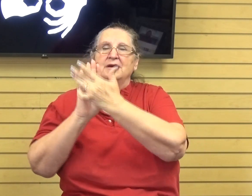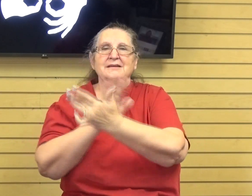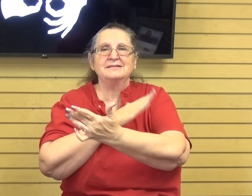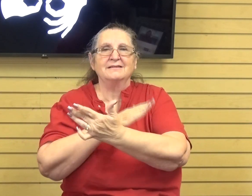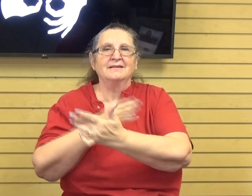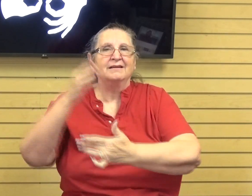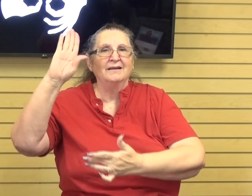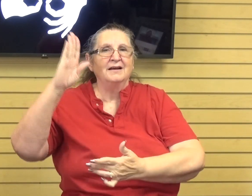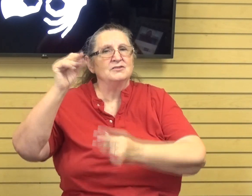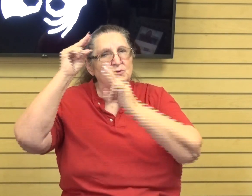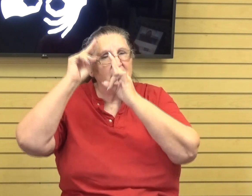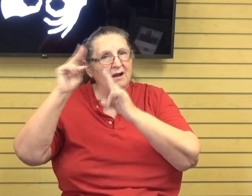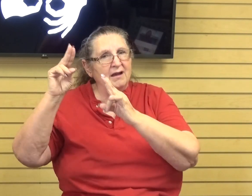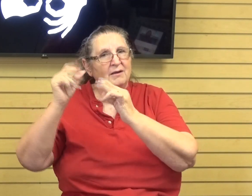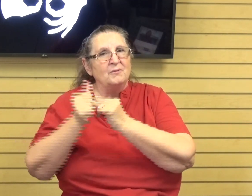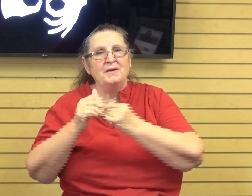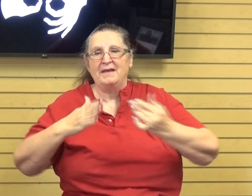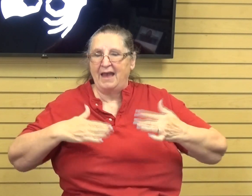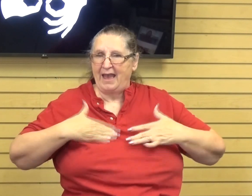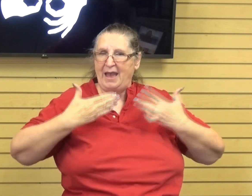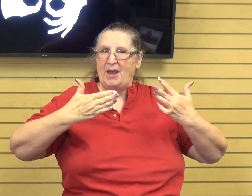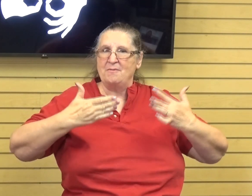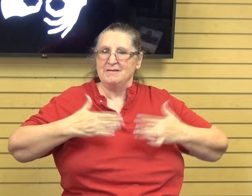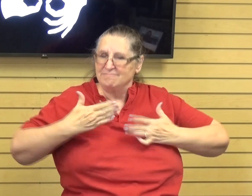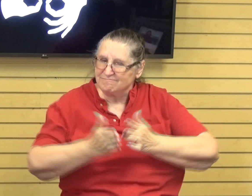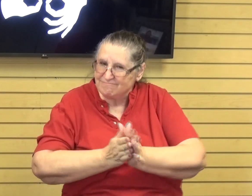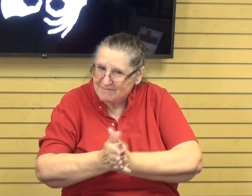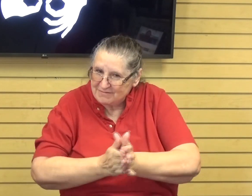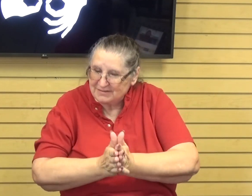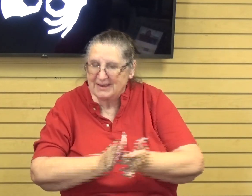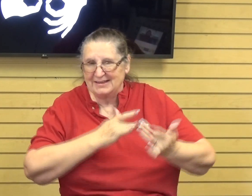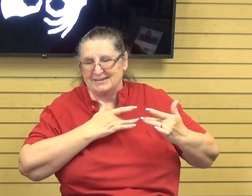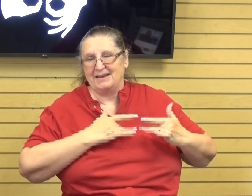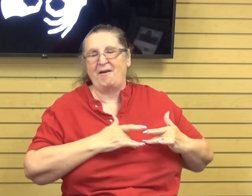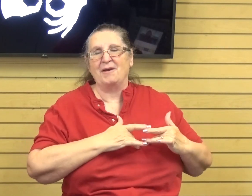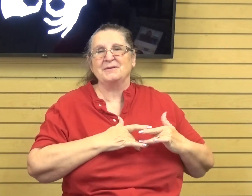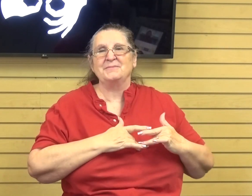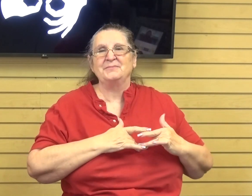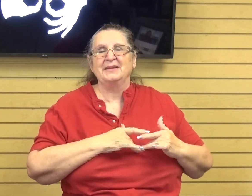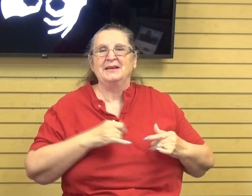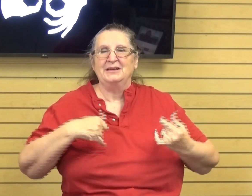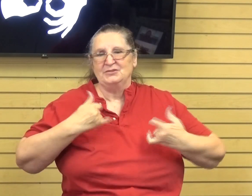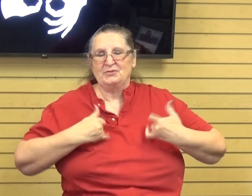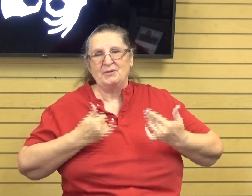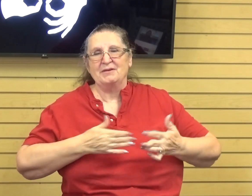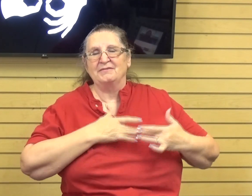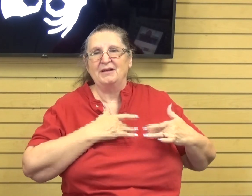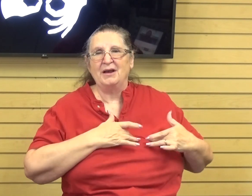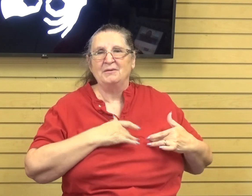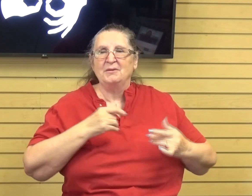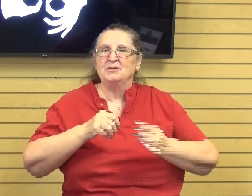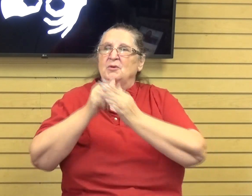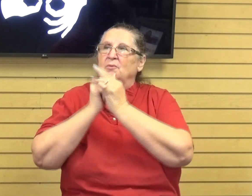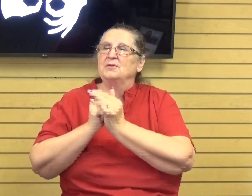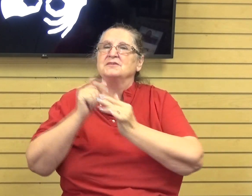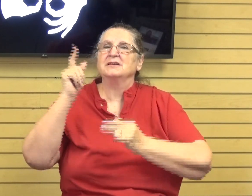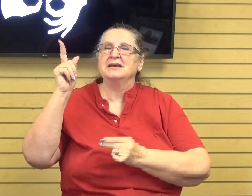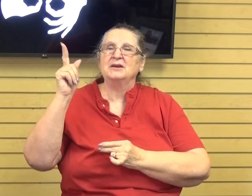should be honored with a happy, enthusiastic heart, a joyful heart. We should be worshiping Him with a